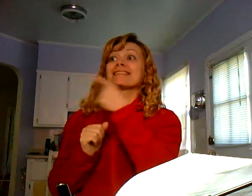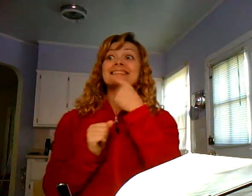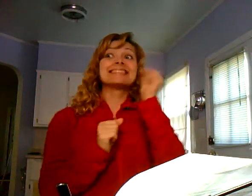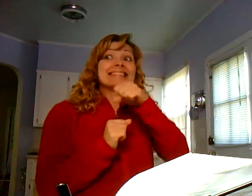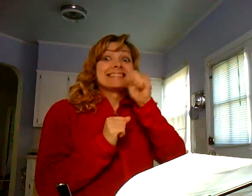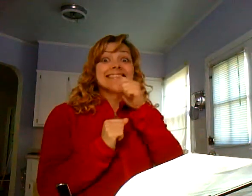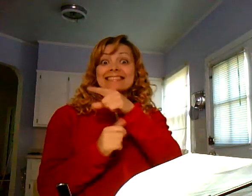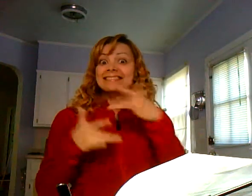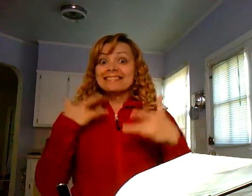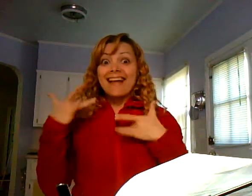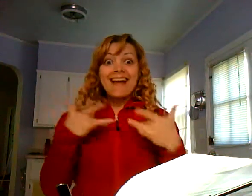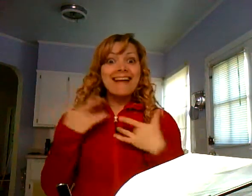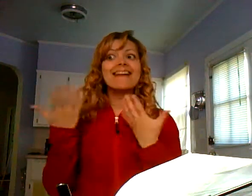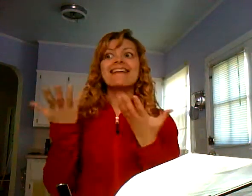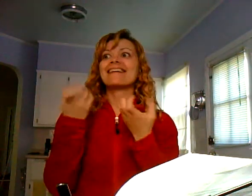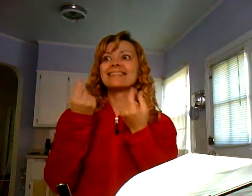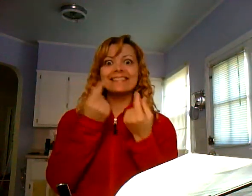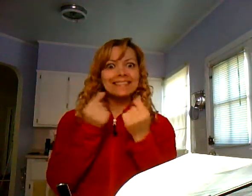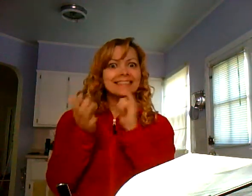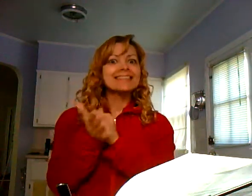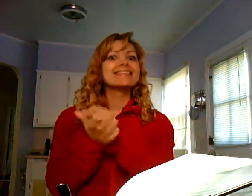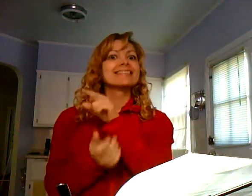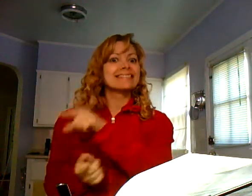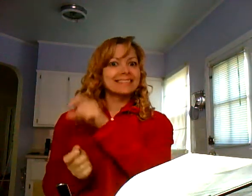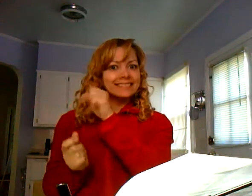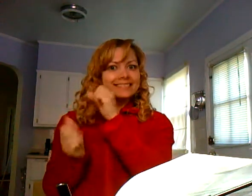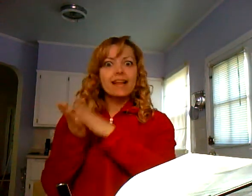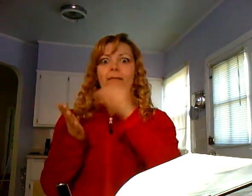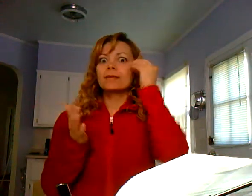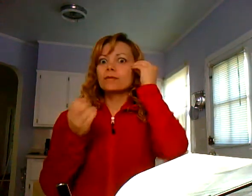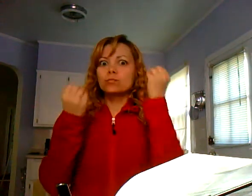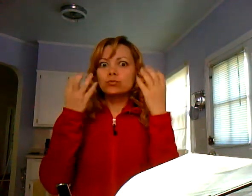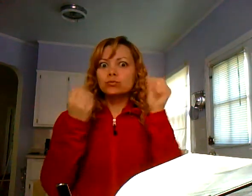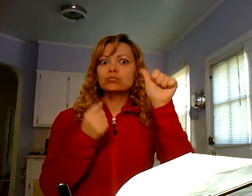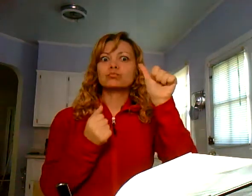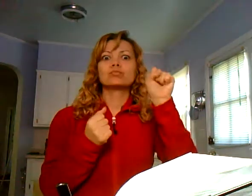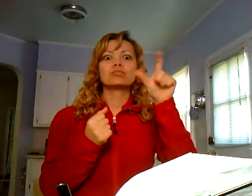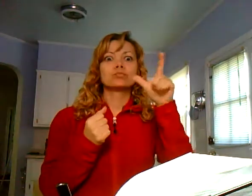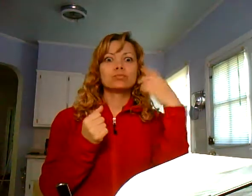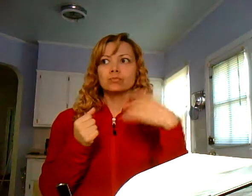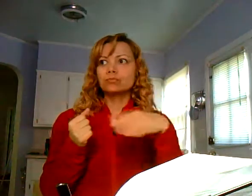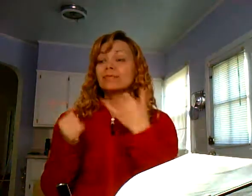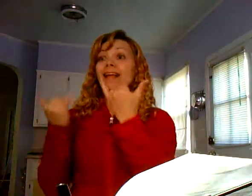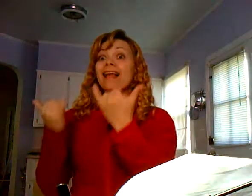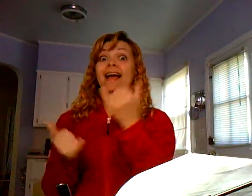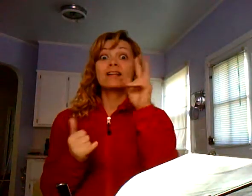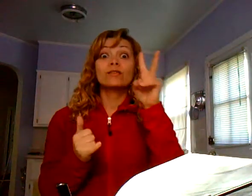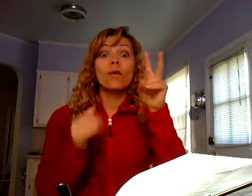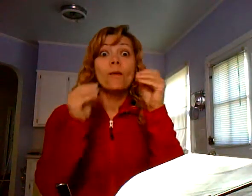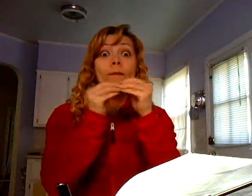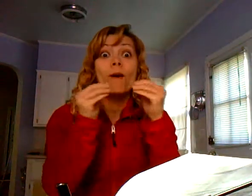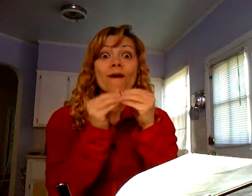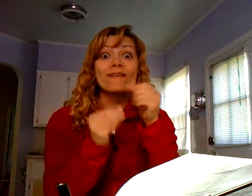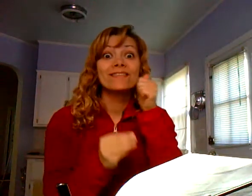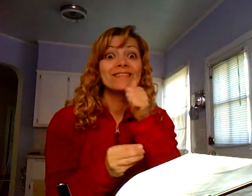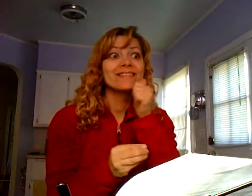understand? And she said yes. She was very excited about that. She wanted to learn. She did learn. Now,